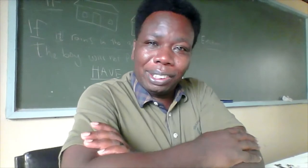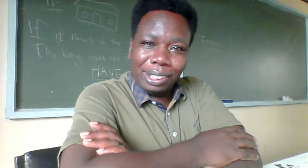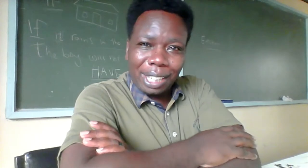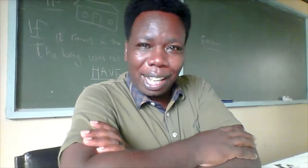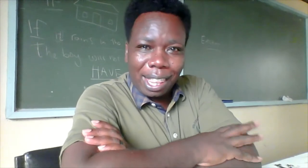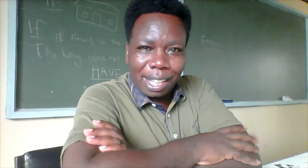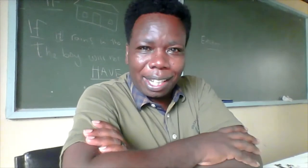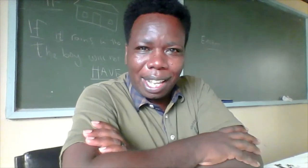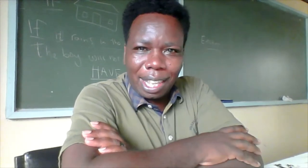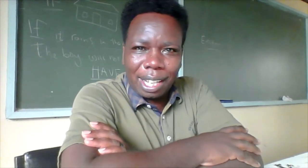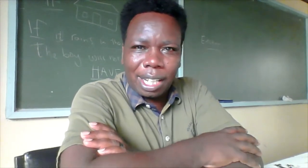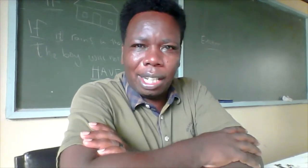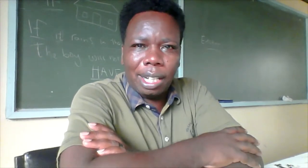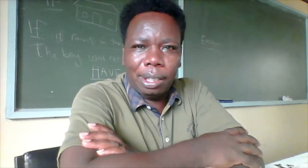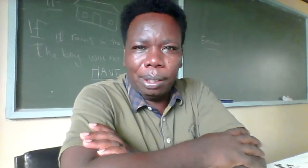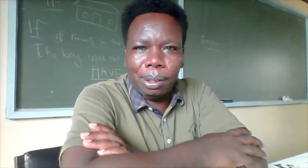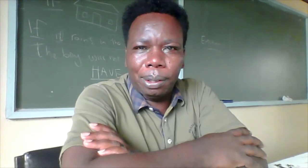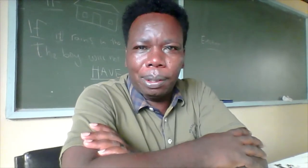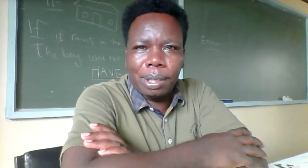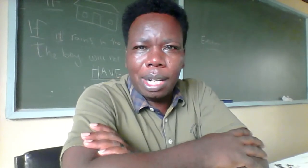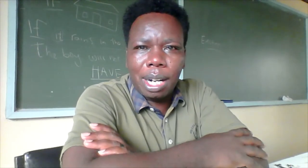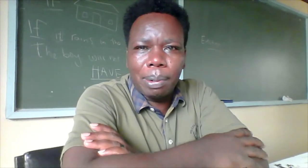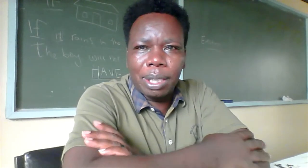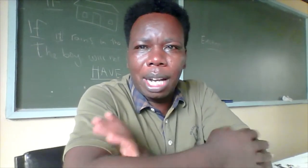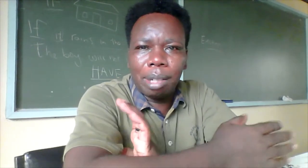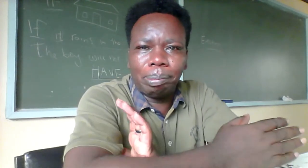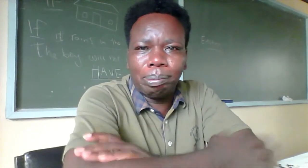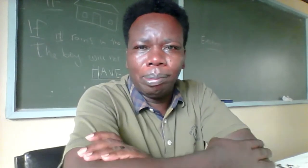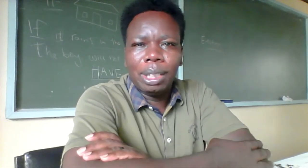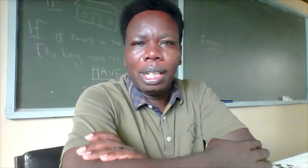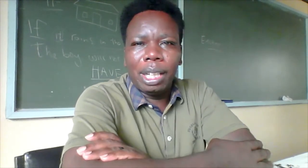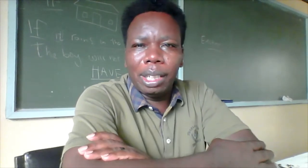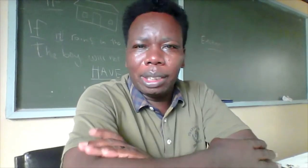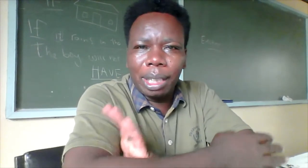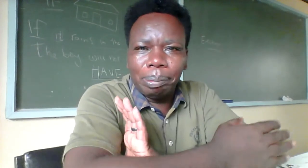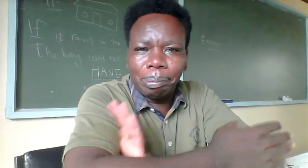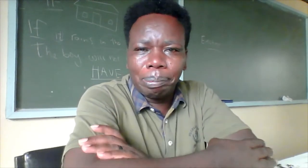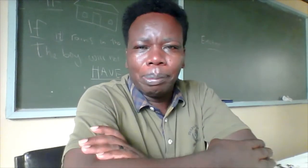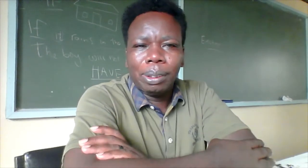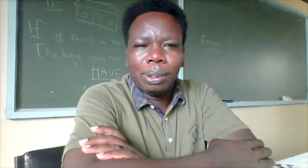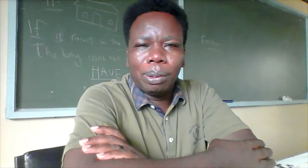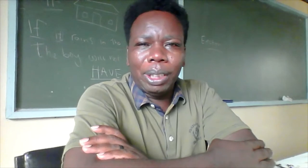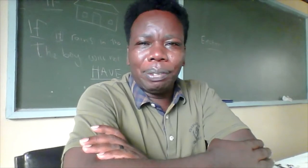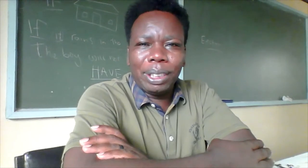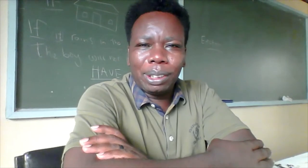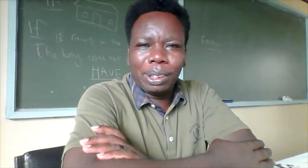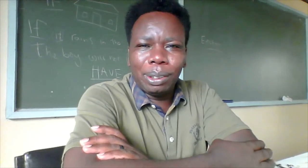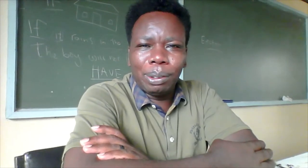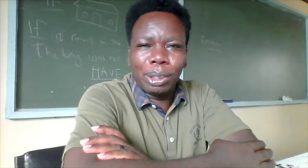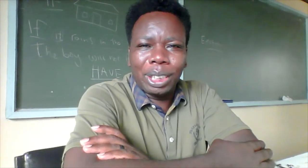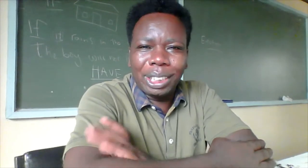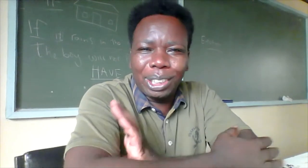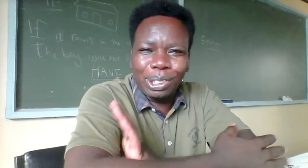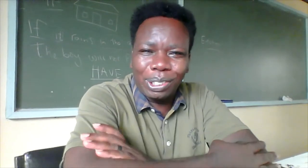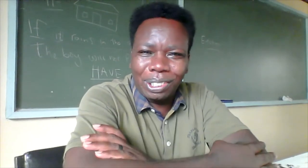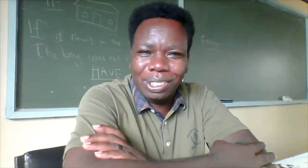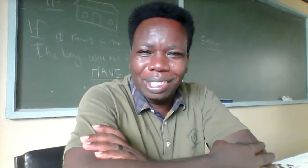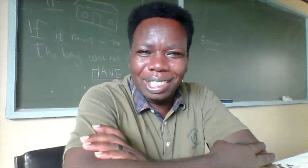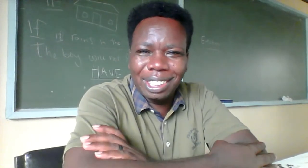center you are welcome anytime we even will teach you uh-huh